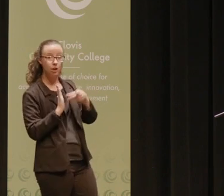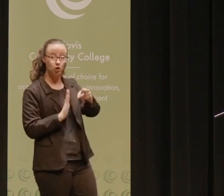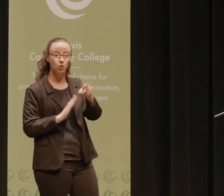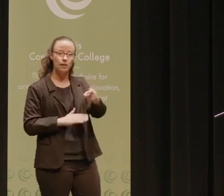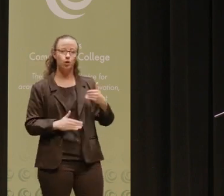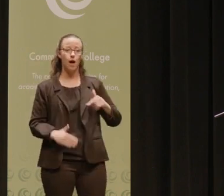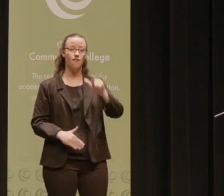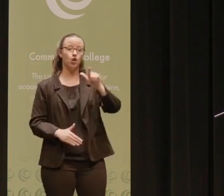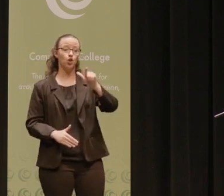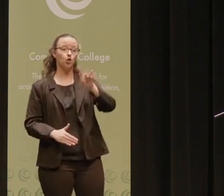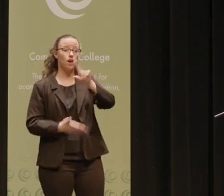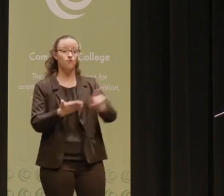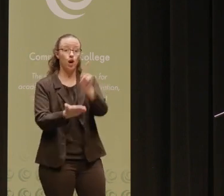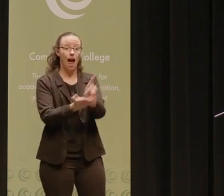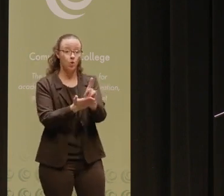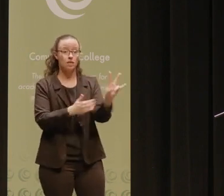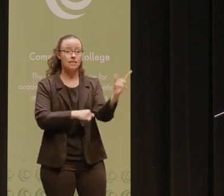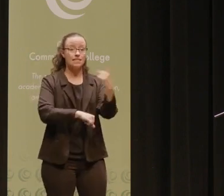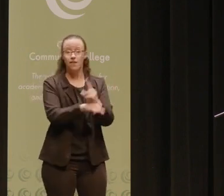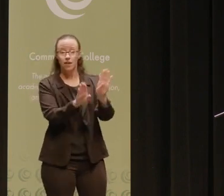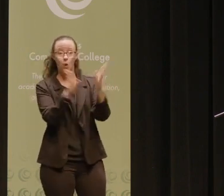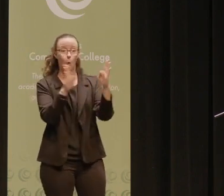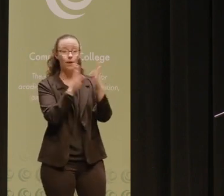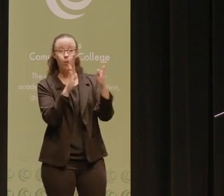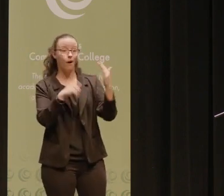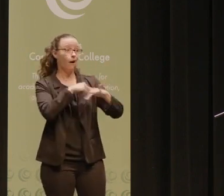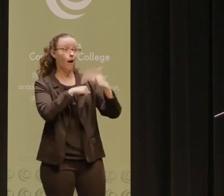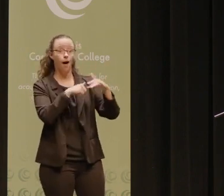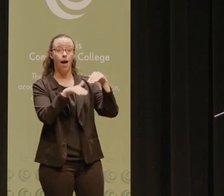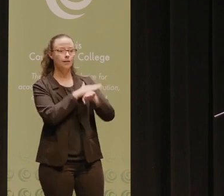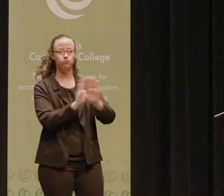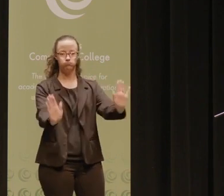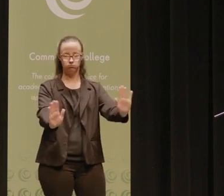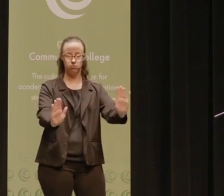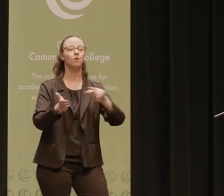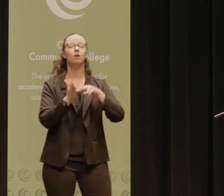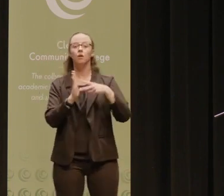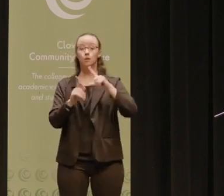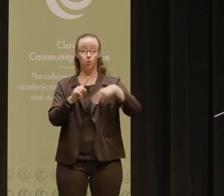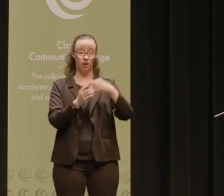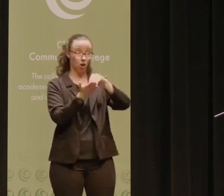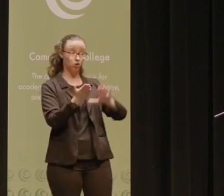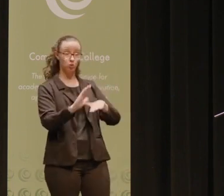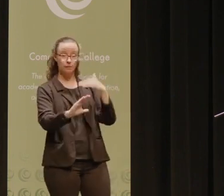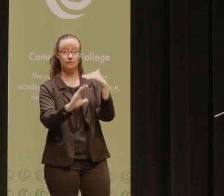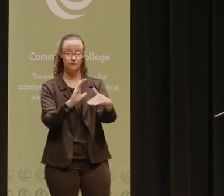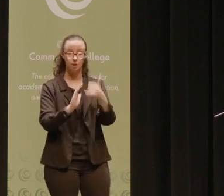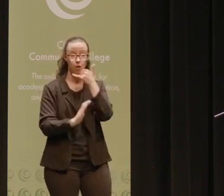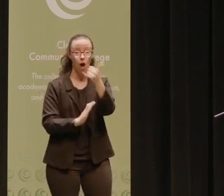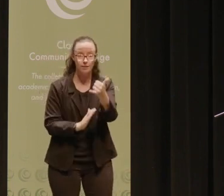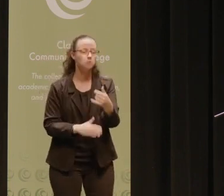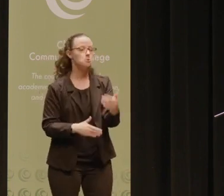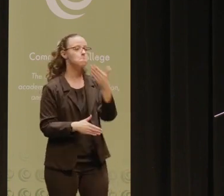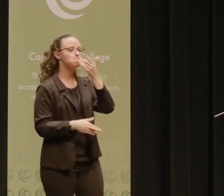to have a 24-7 open door policy. That's not desirable nor realistic. But it does mean that when a student contacts you, try your